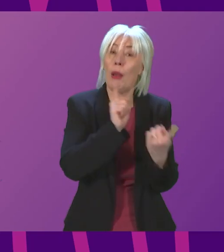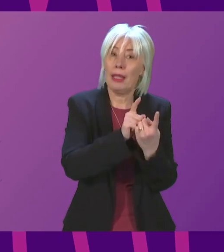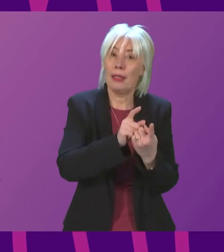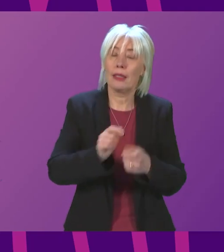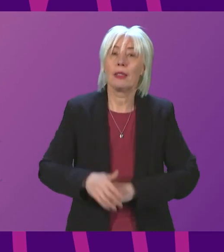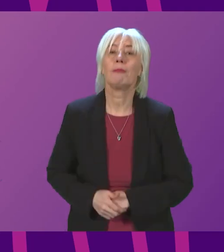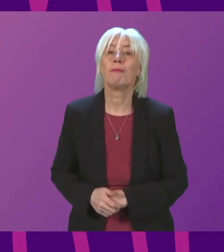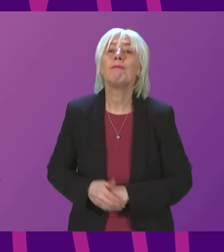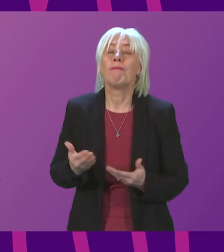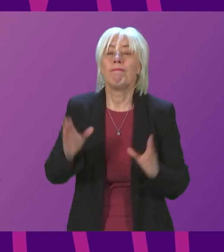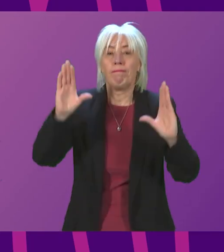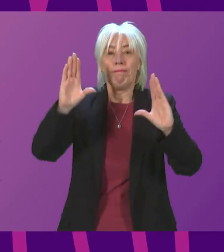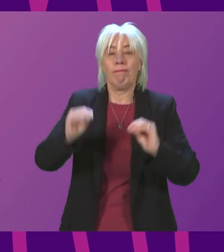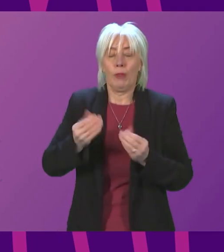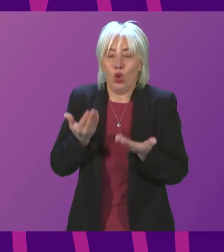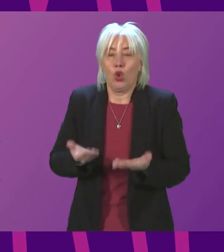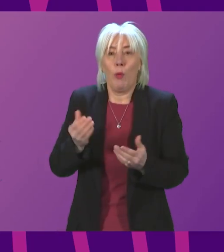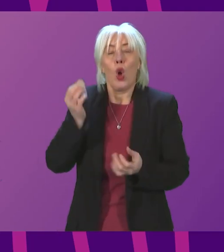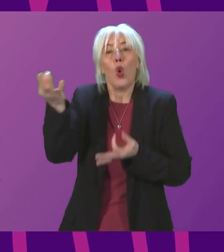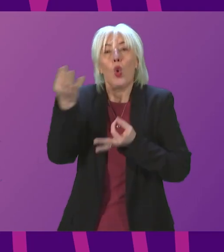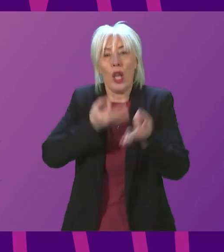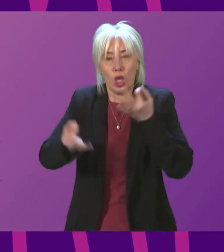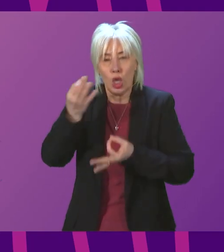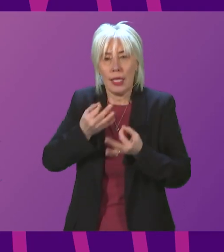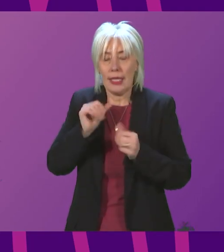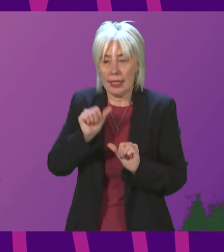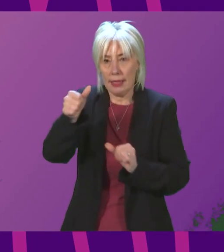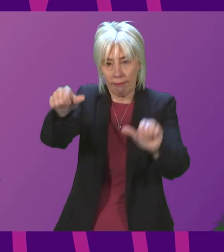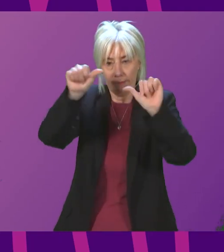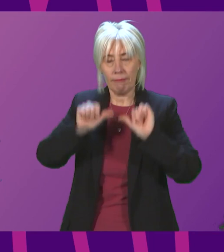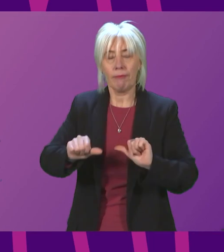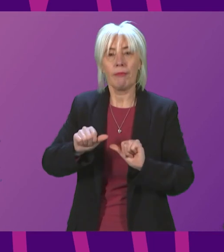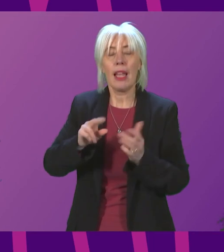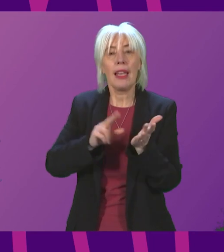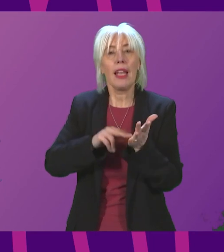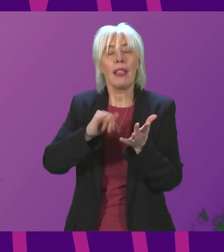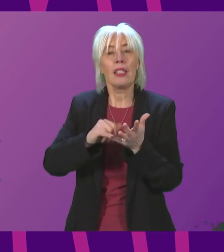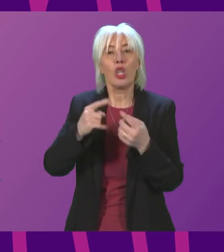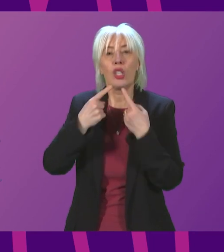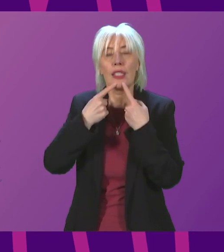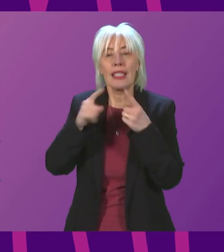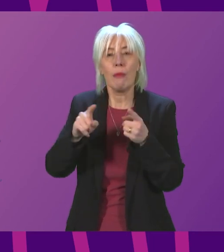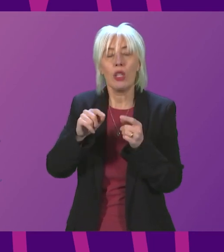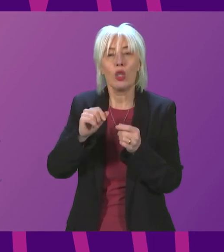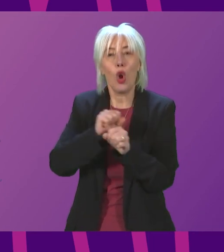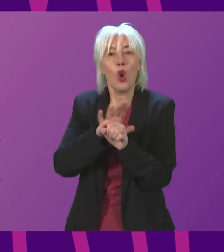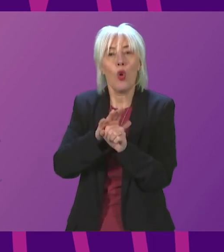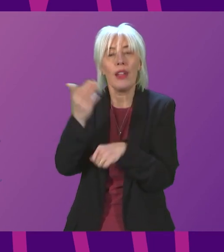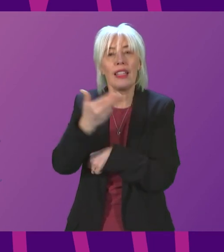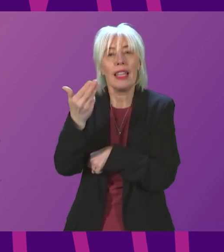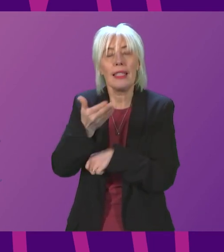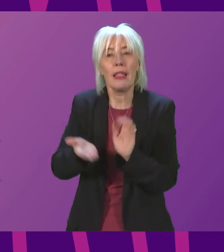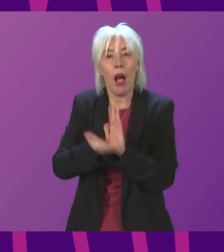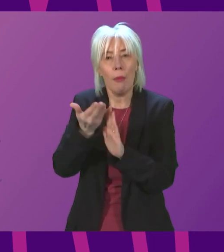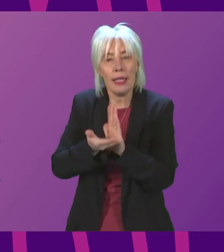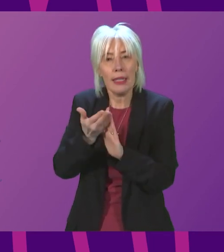Thank you. That concludes topical questions. The next item of business is a statement by Nicola Sturgeon on COVID-19 update. The First Minister